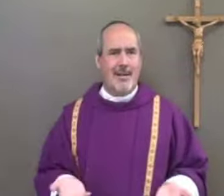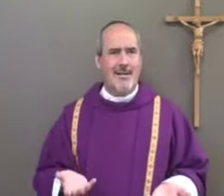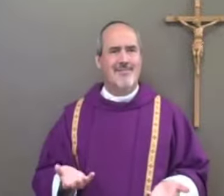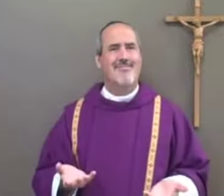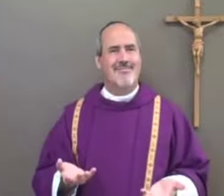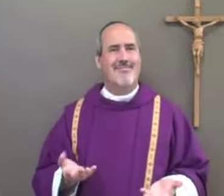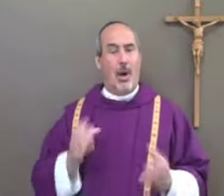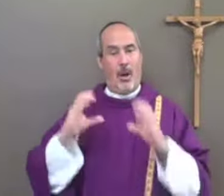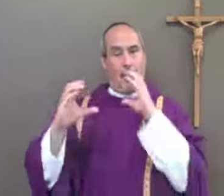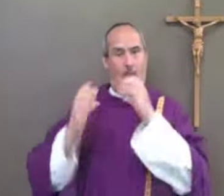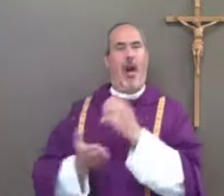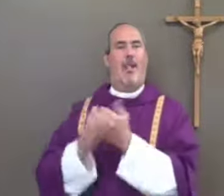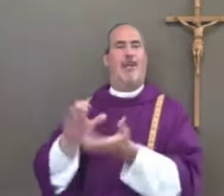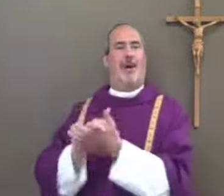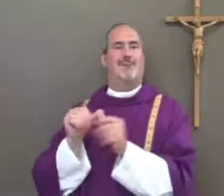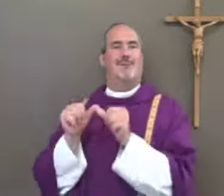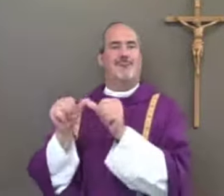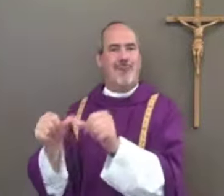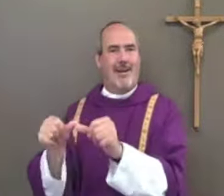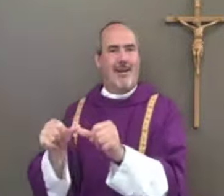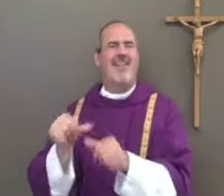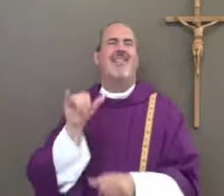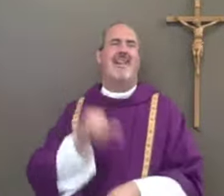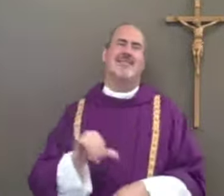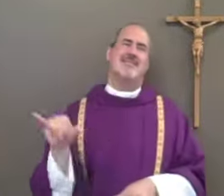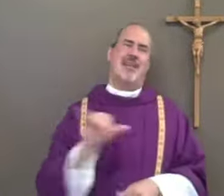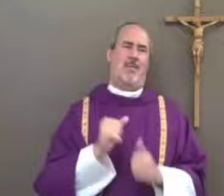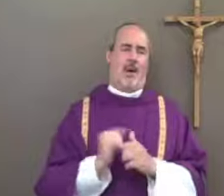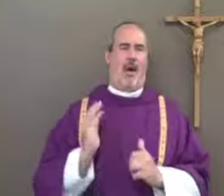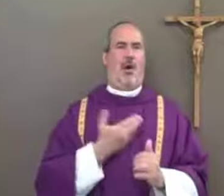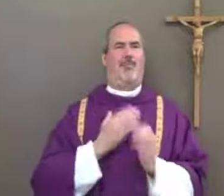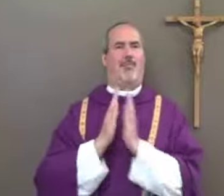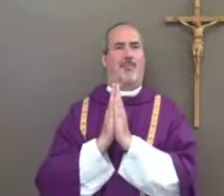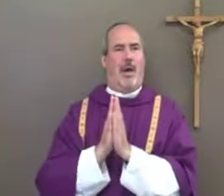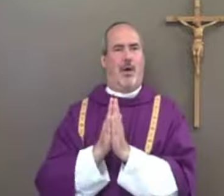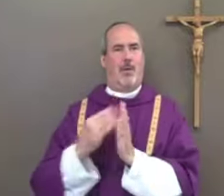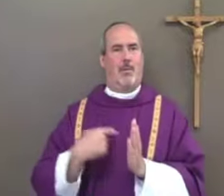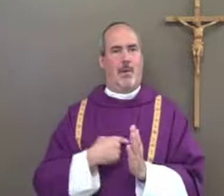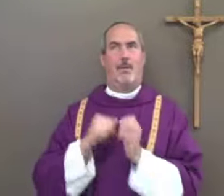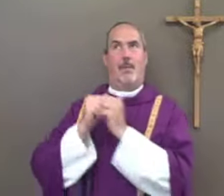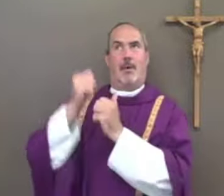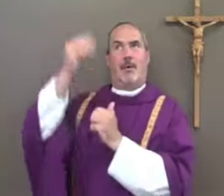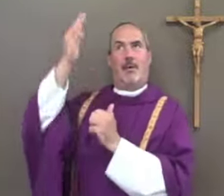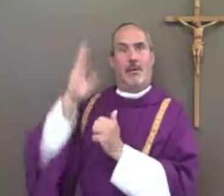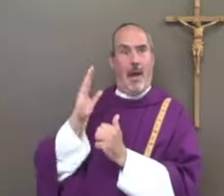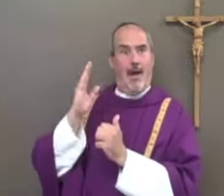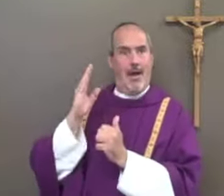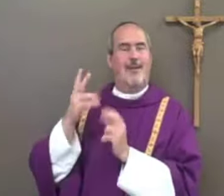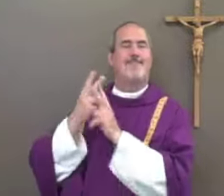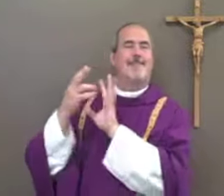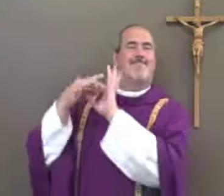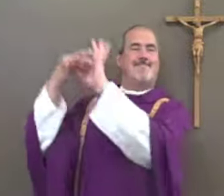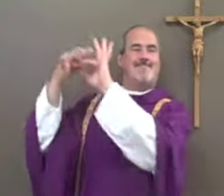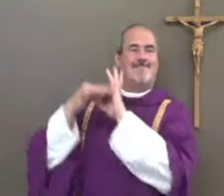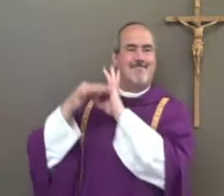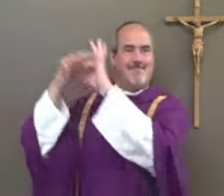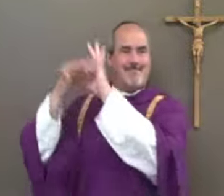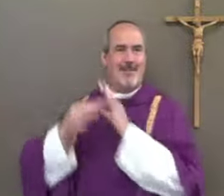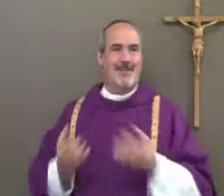tends to fall apart. Communication is the foundation to a strong marriage. Just like communication with God is the foundation